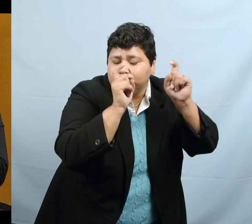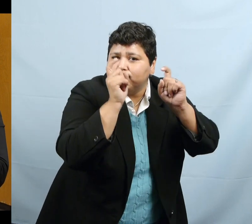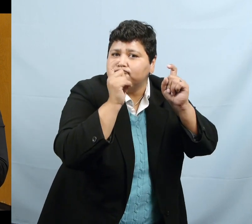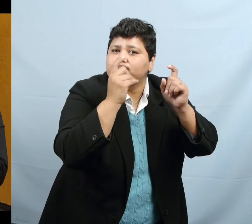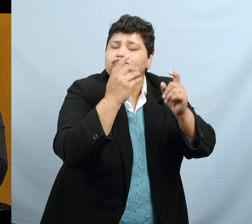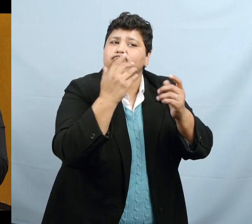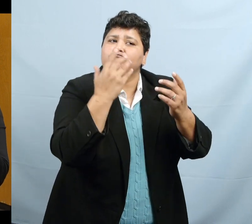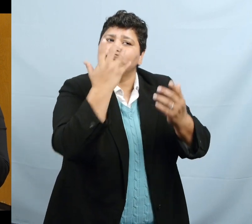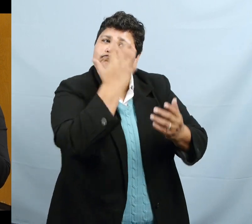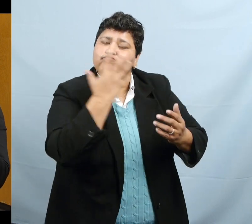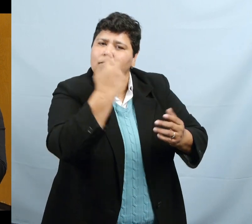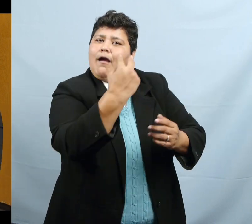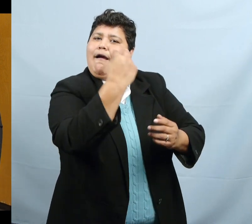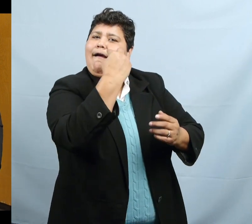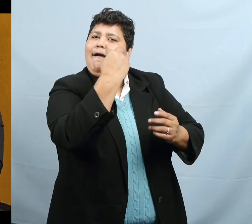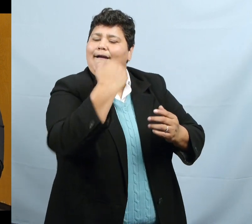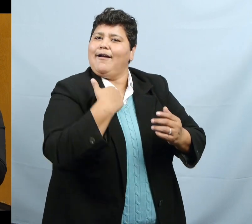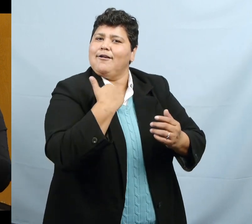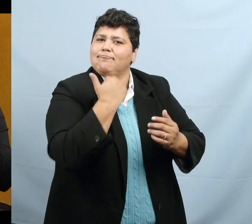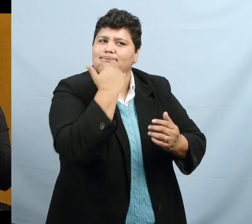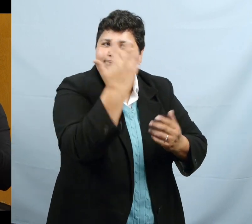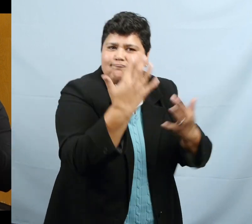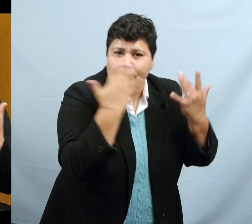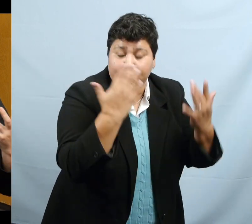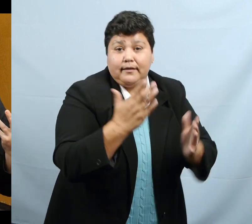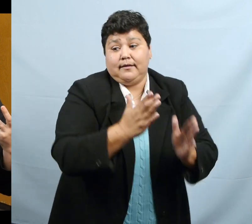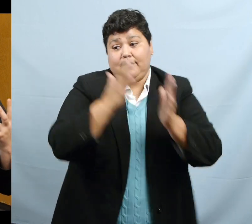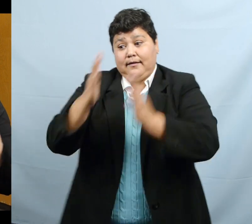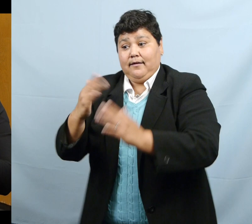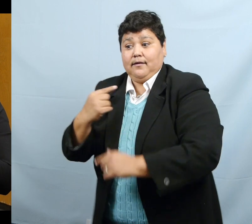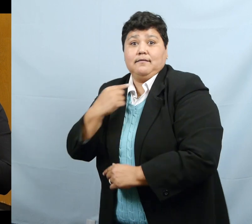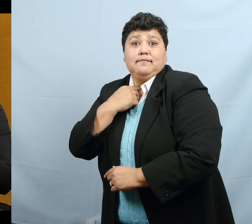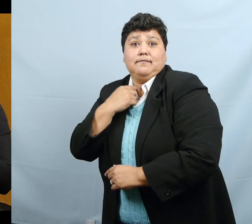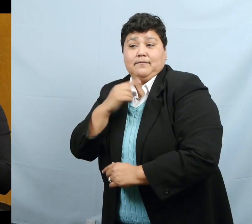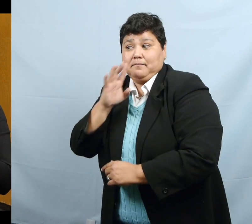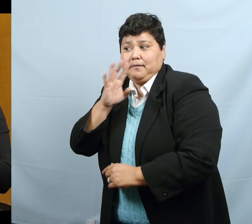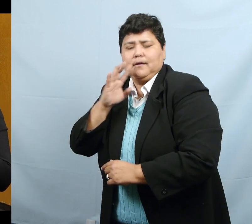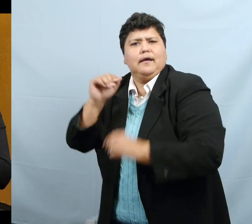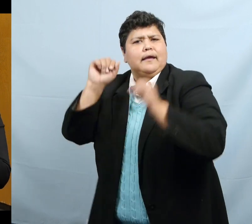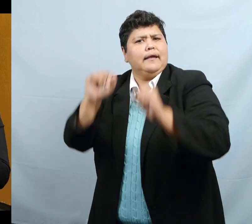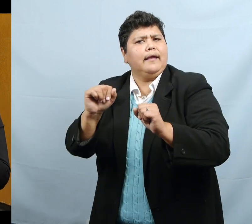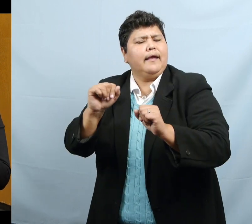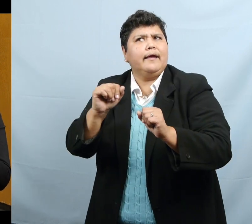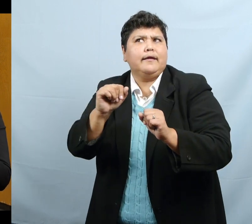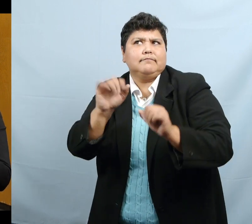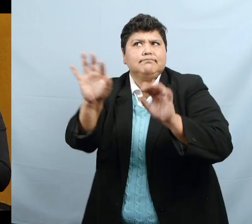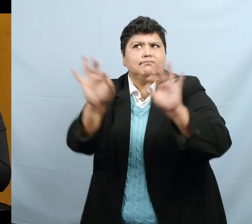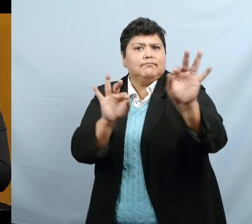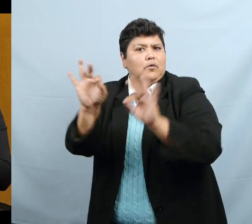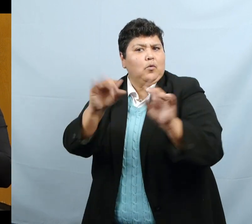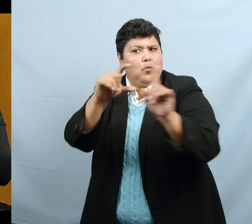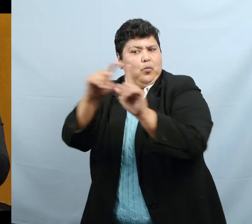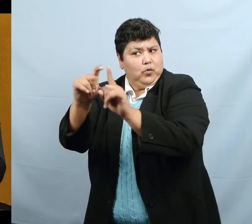señora, to show respect. We have so many words in Spanish that can show respect.